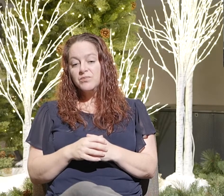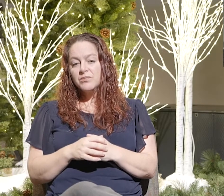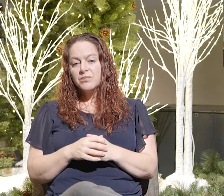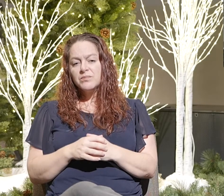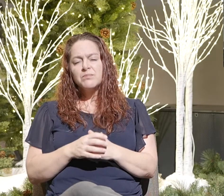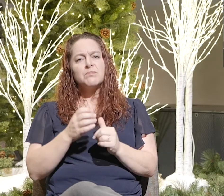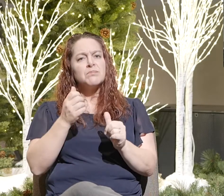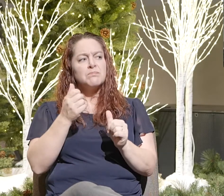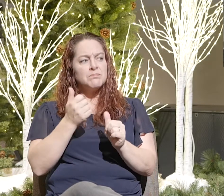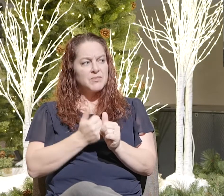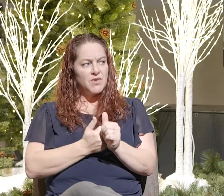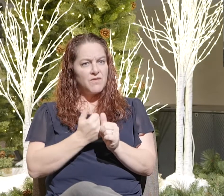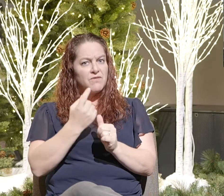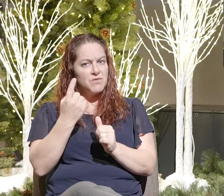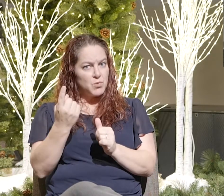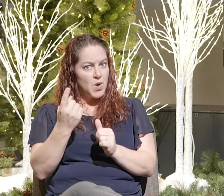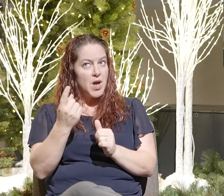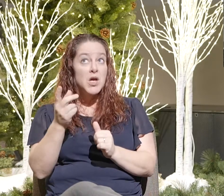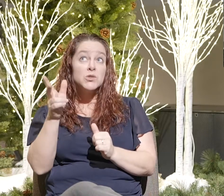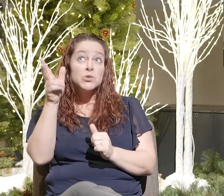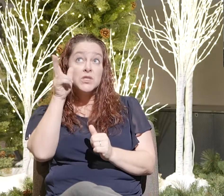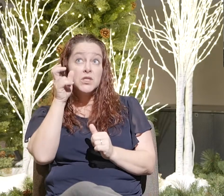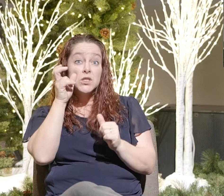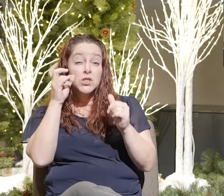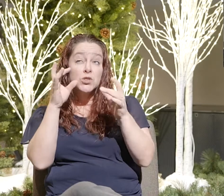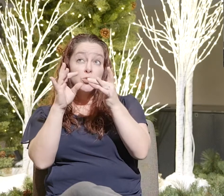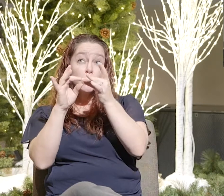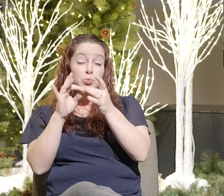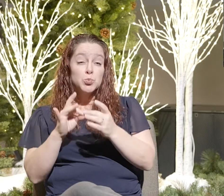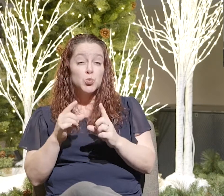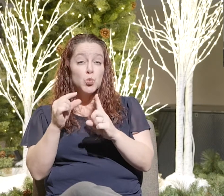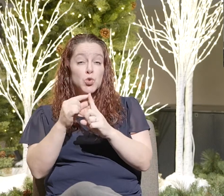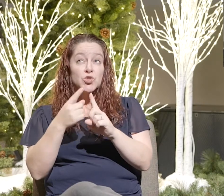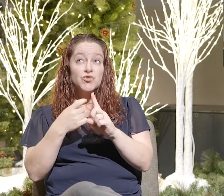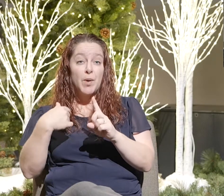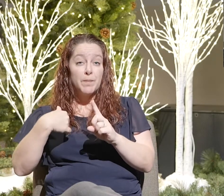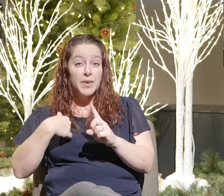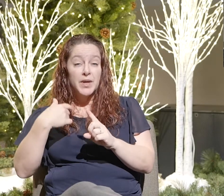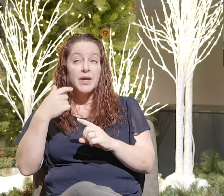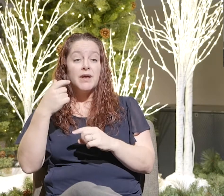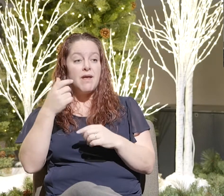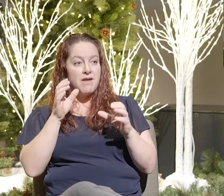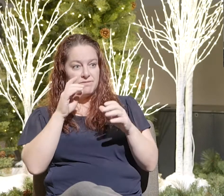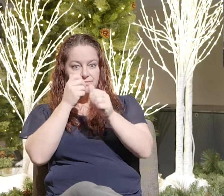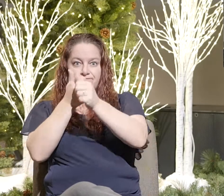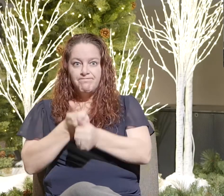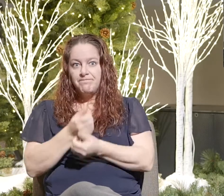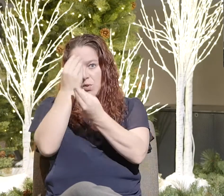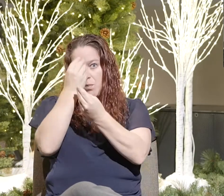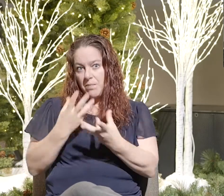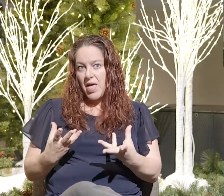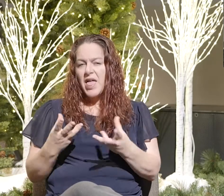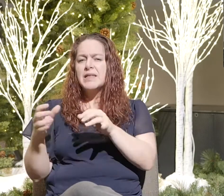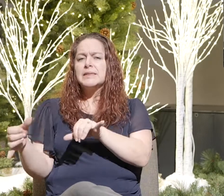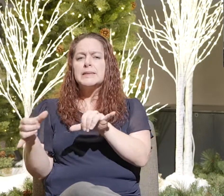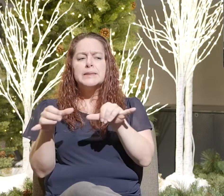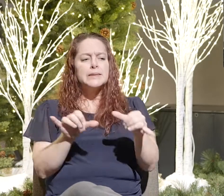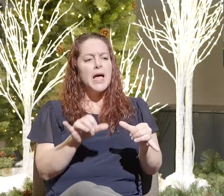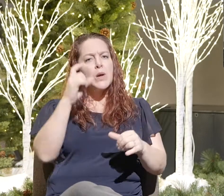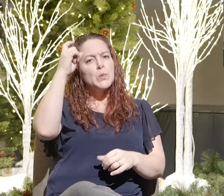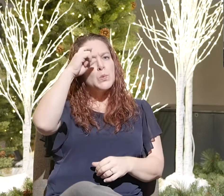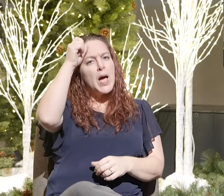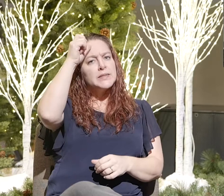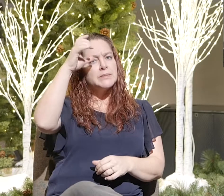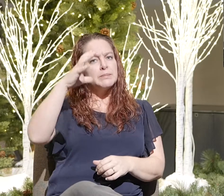Everyone then who hears these words of mine and does them will be like a wise man